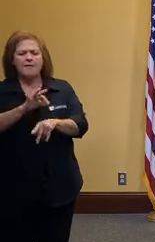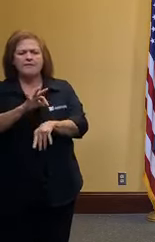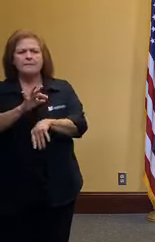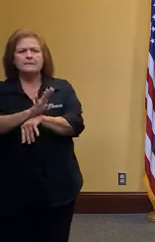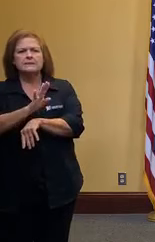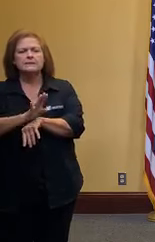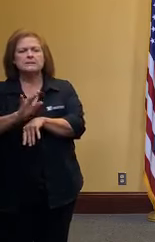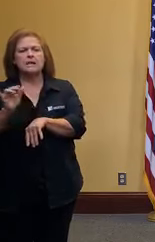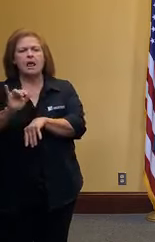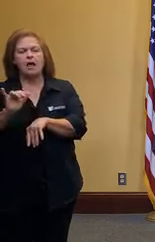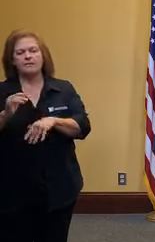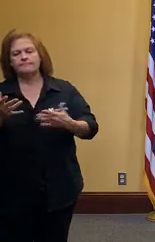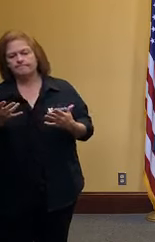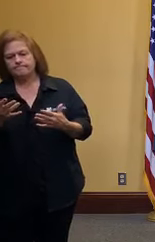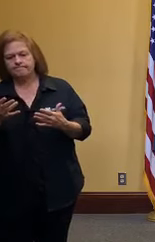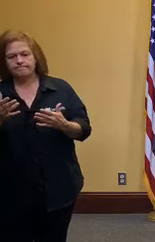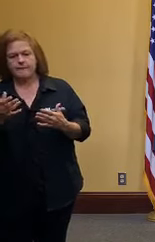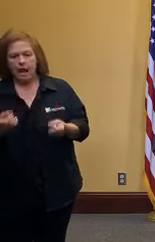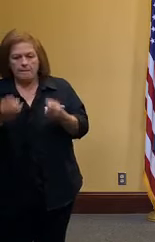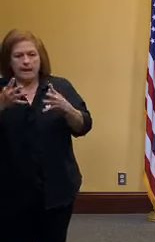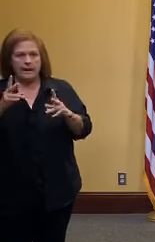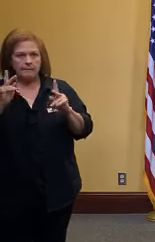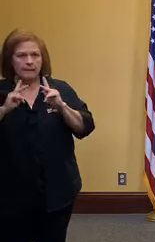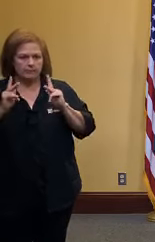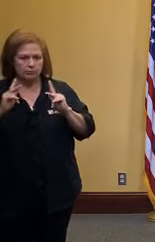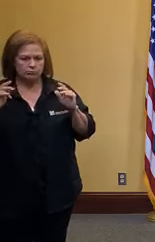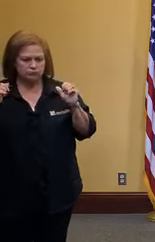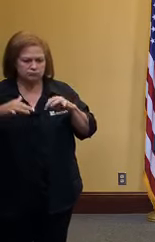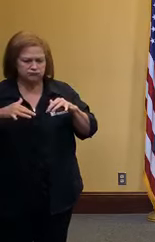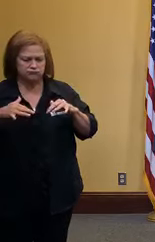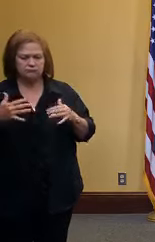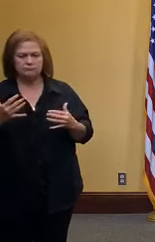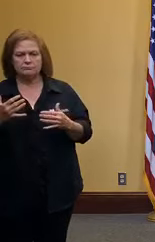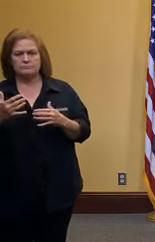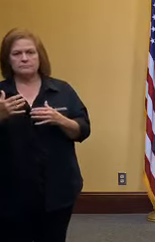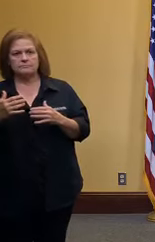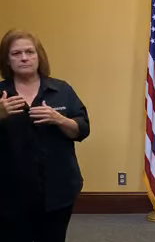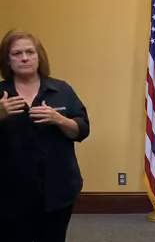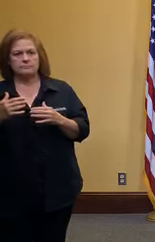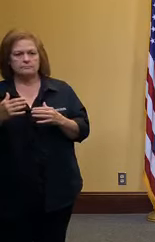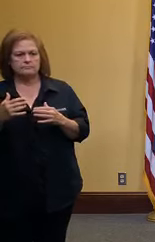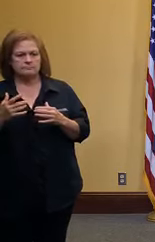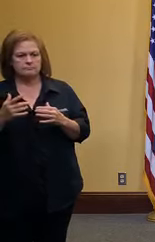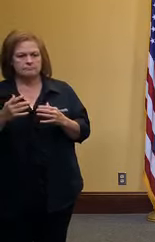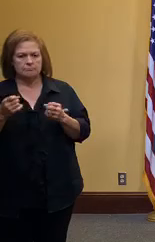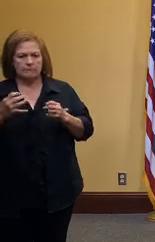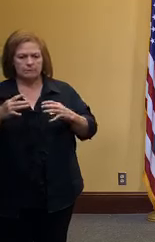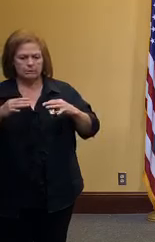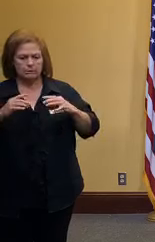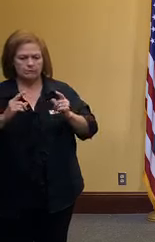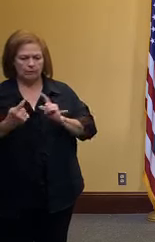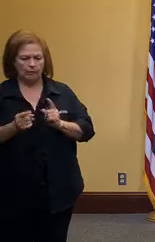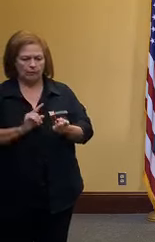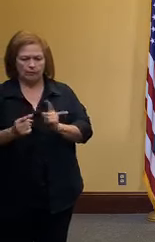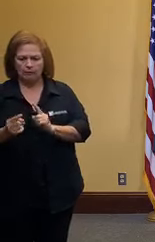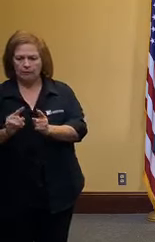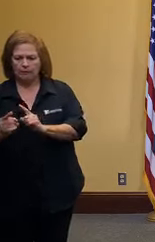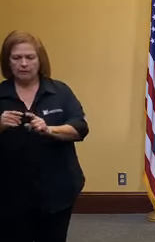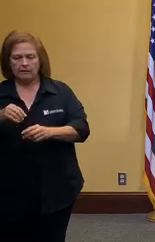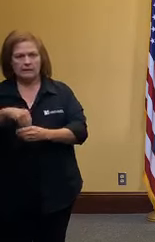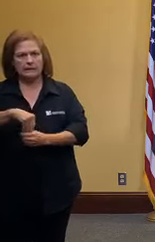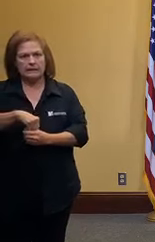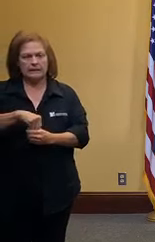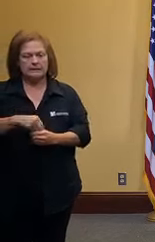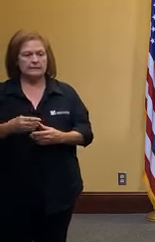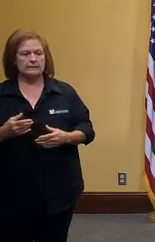the contact intensity the volume of people and the